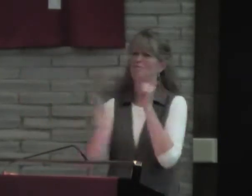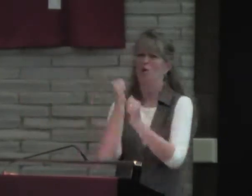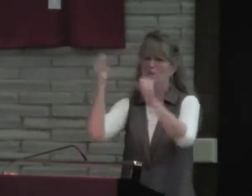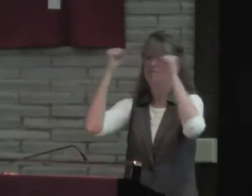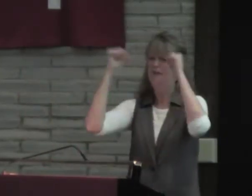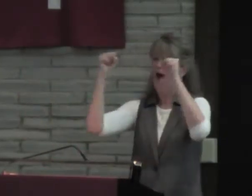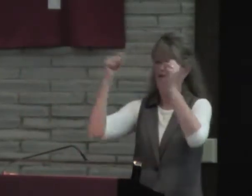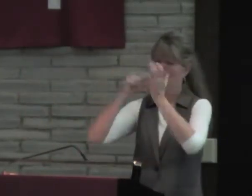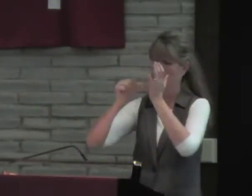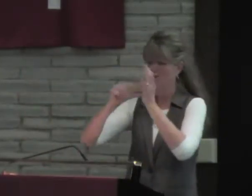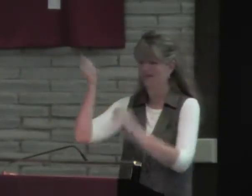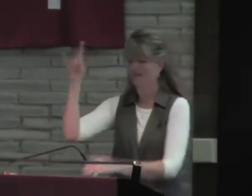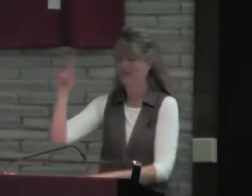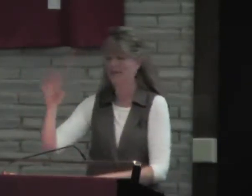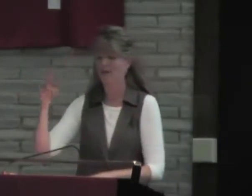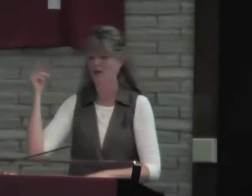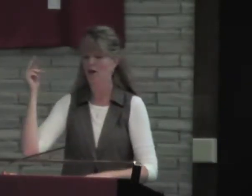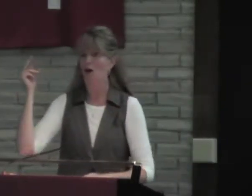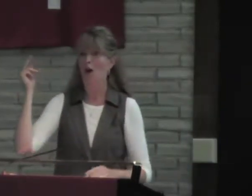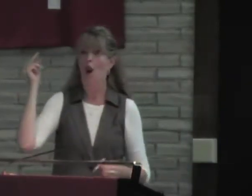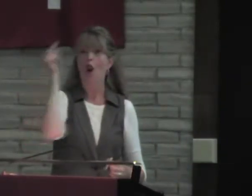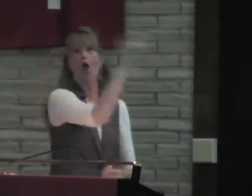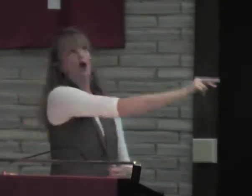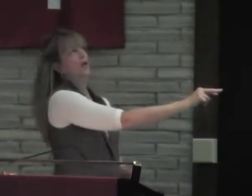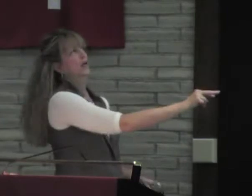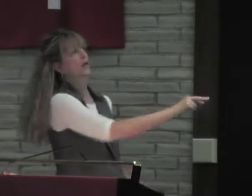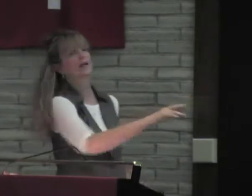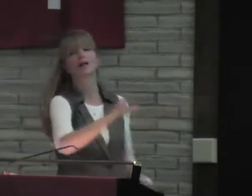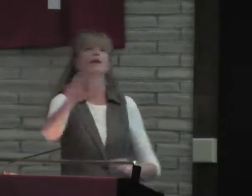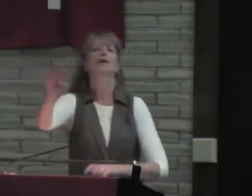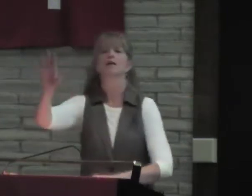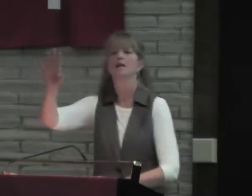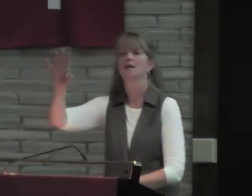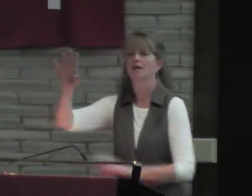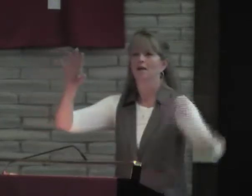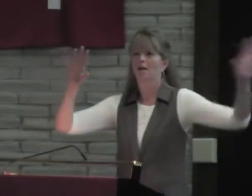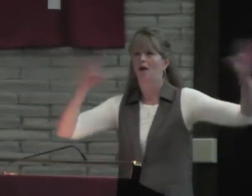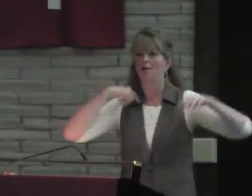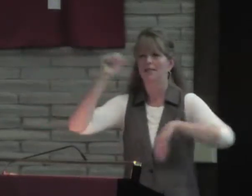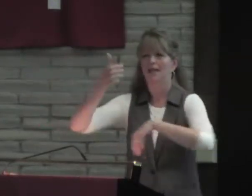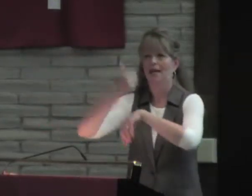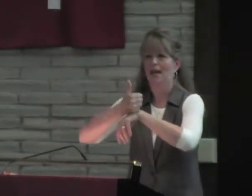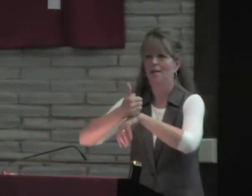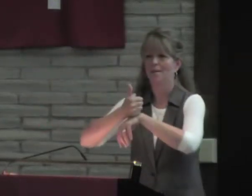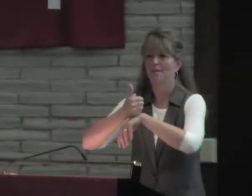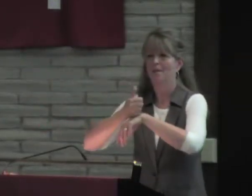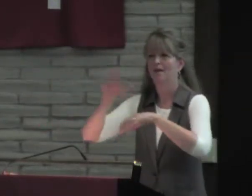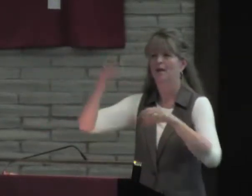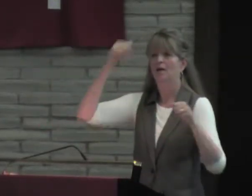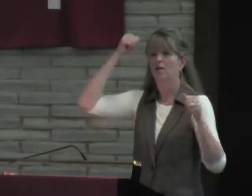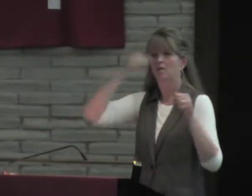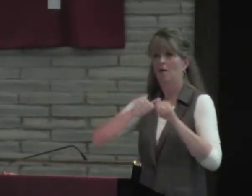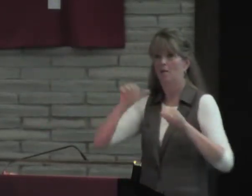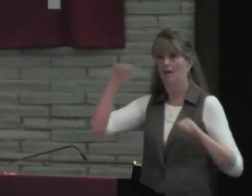verse 17, this is a powerful verse that said, and want you to look at this. Hang on, let me set it up.